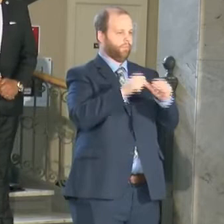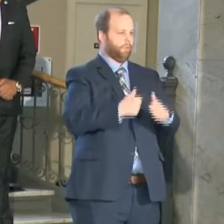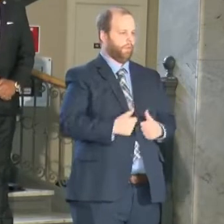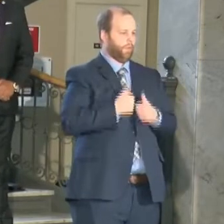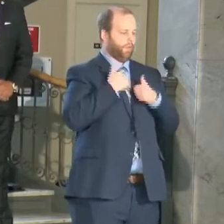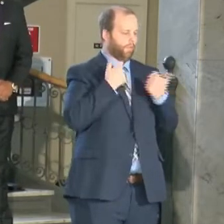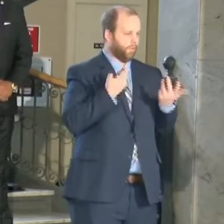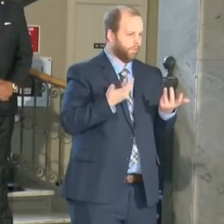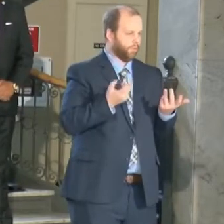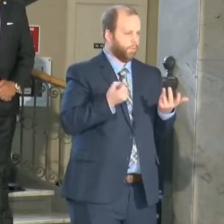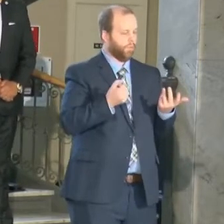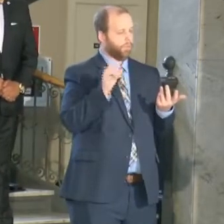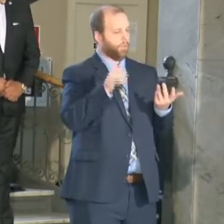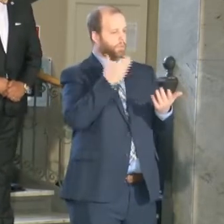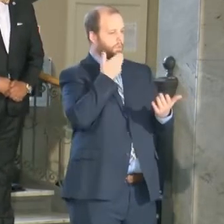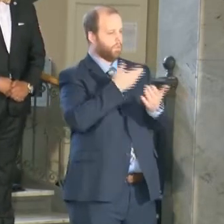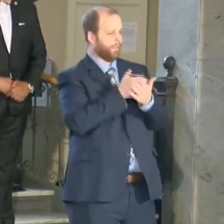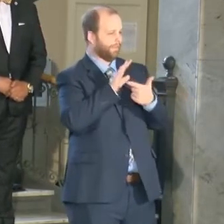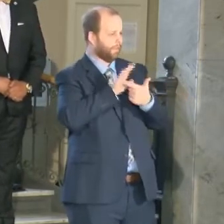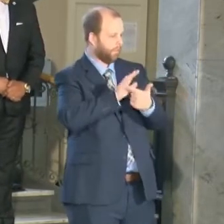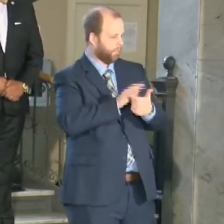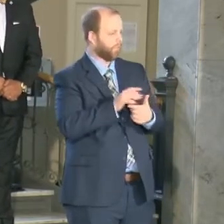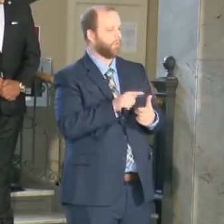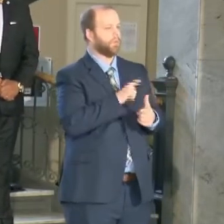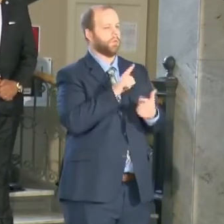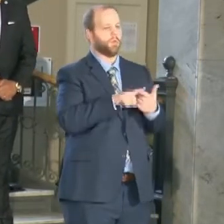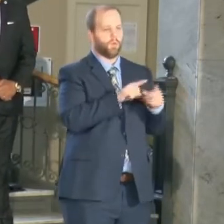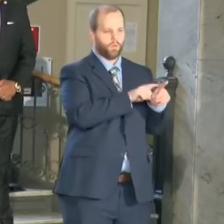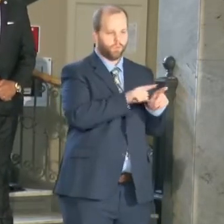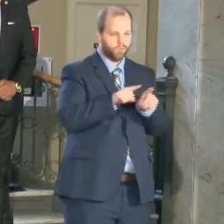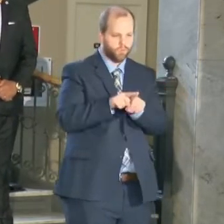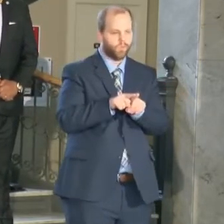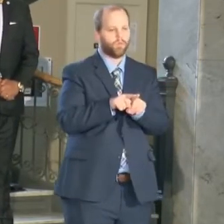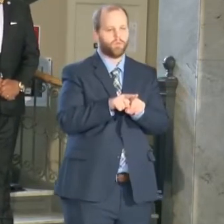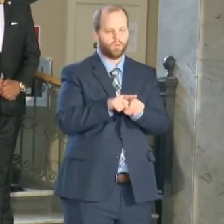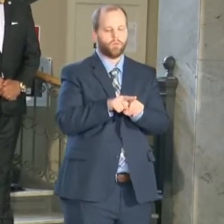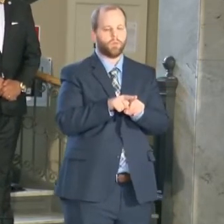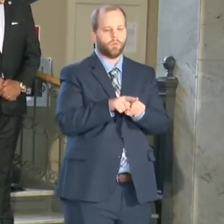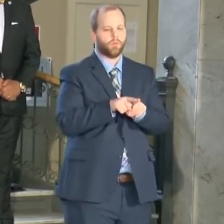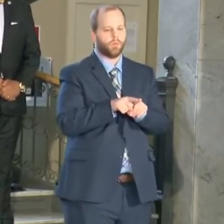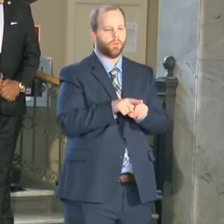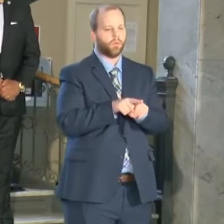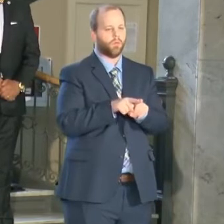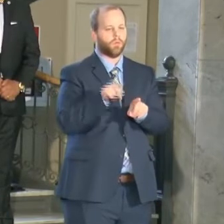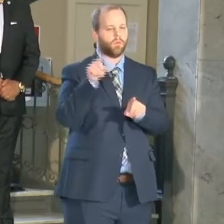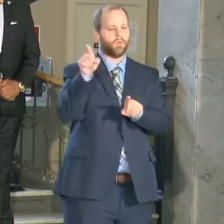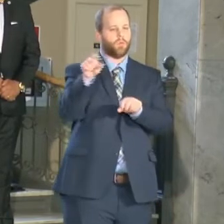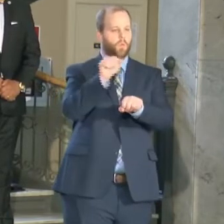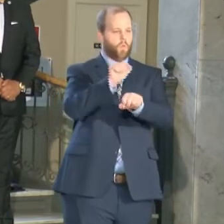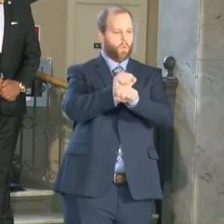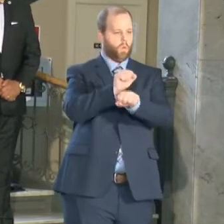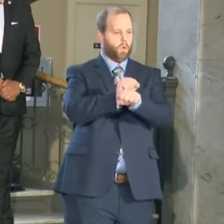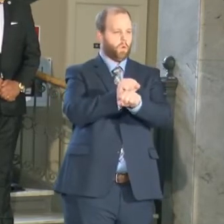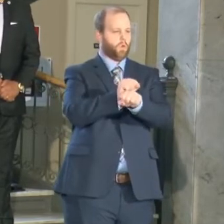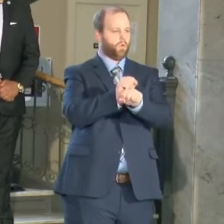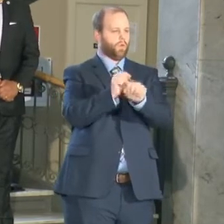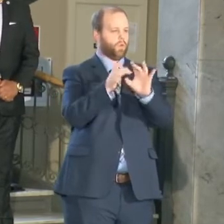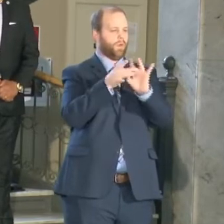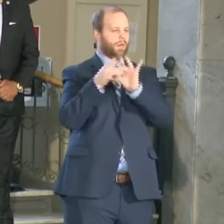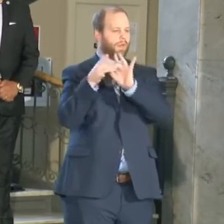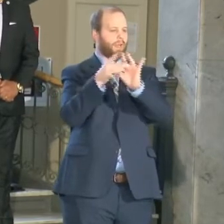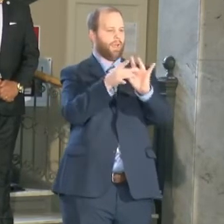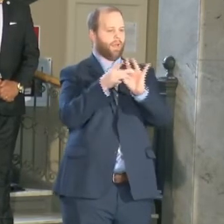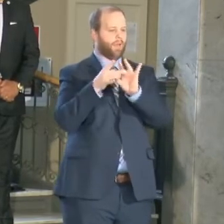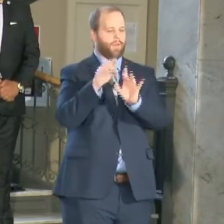laborer standpoint also we think through uh the works uh united martial arts you know some people will say it was